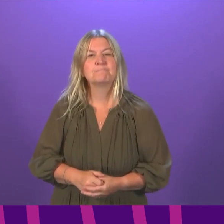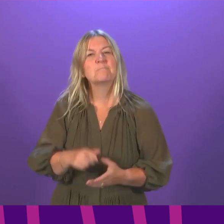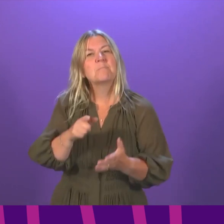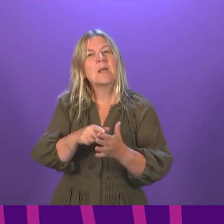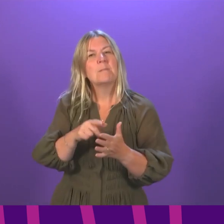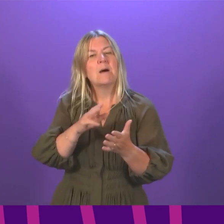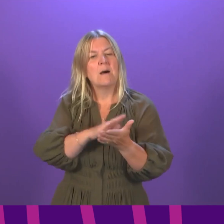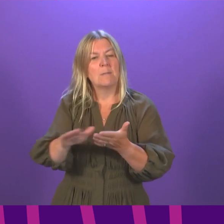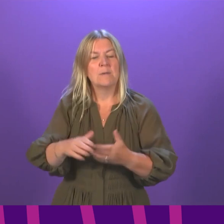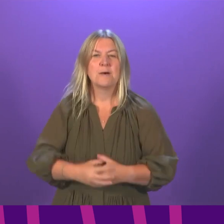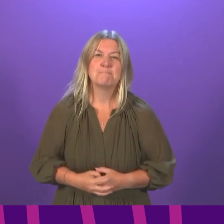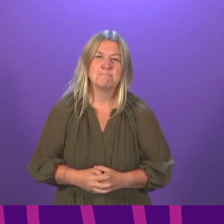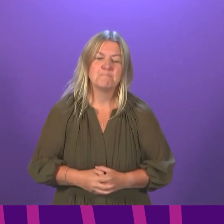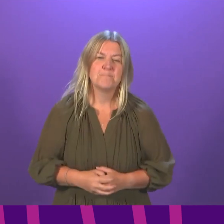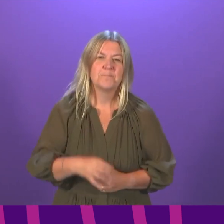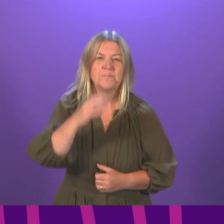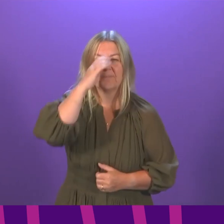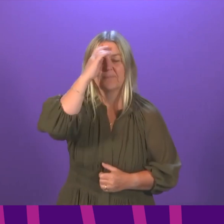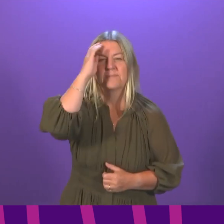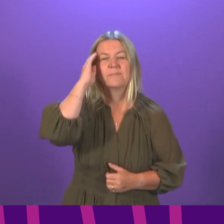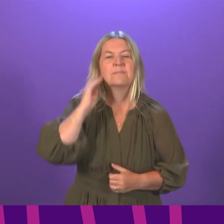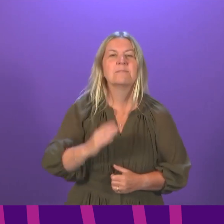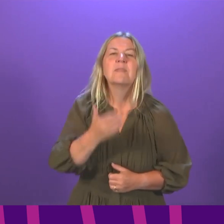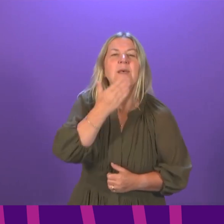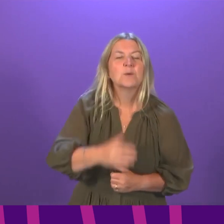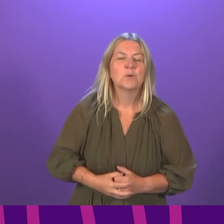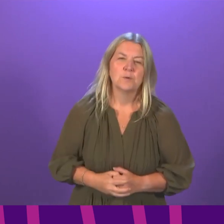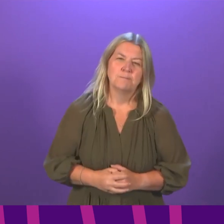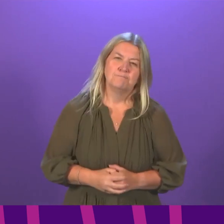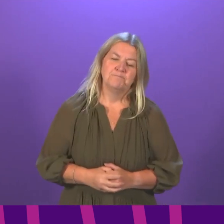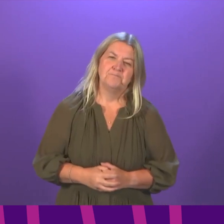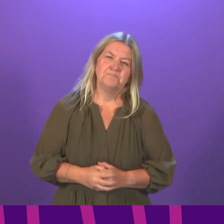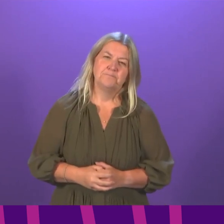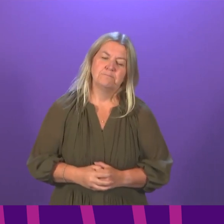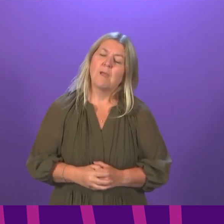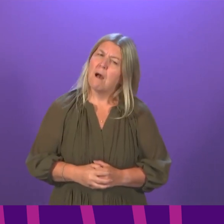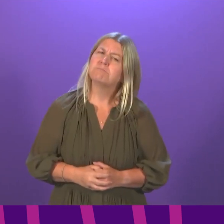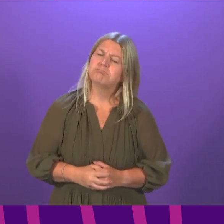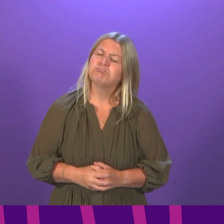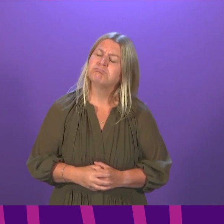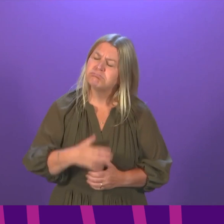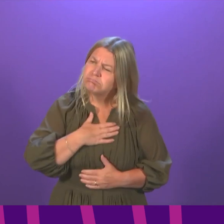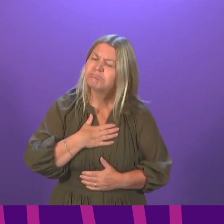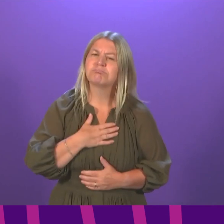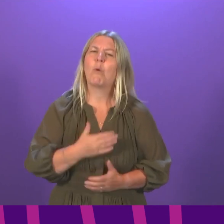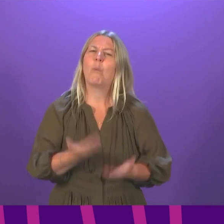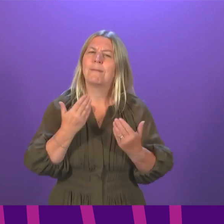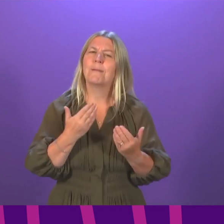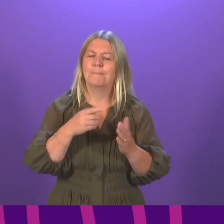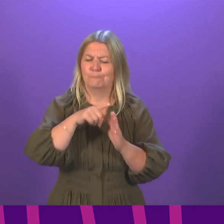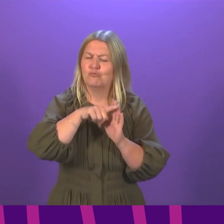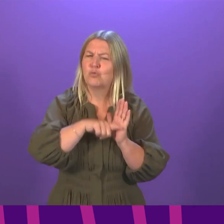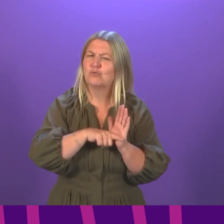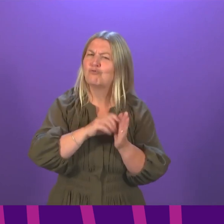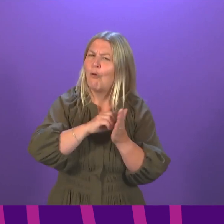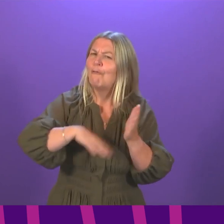I welcome the further easing of COVID-19 restrictions, which allows people to